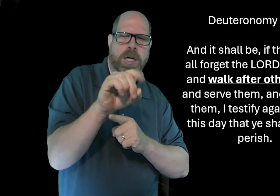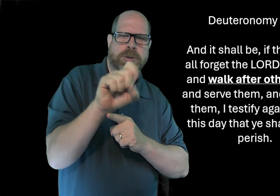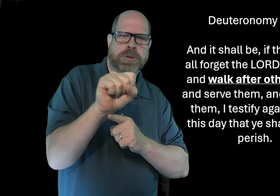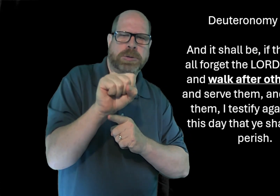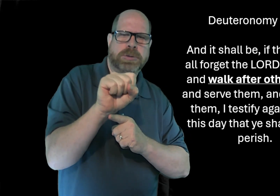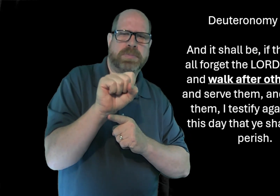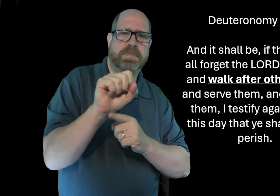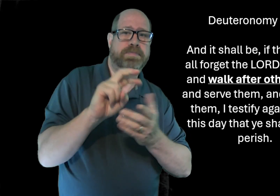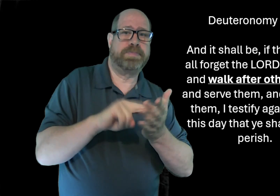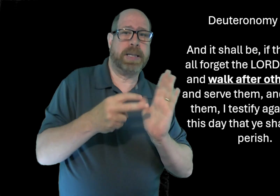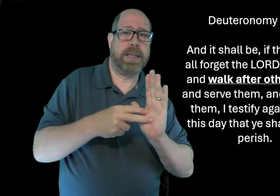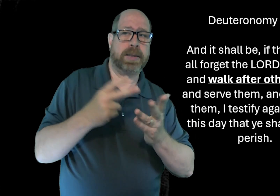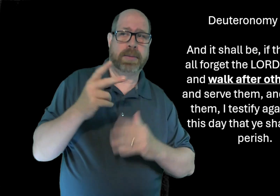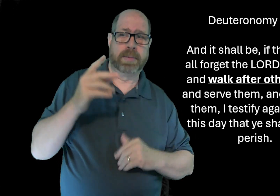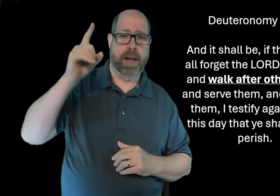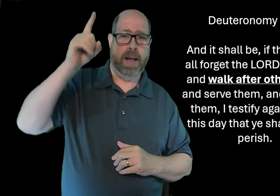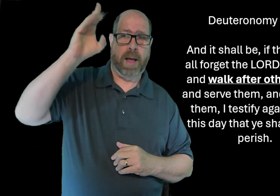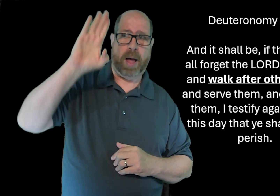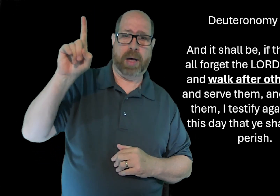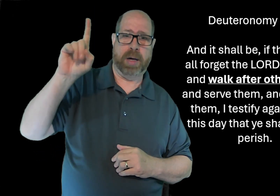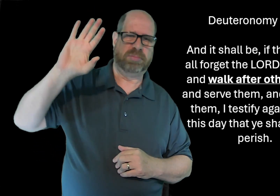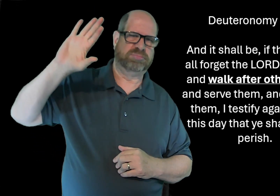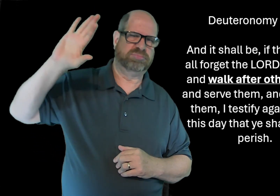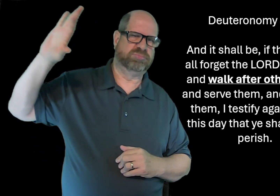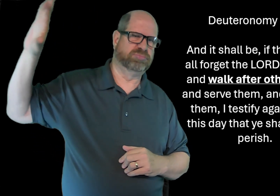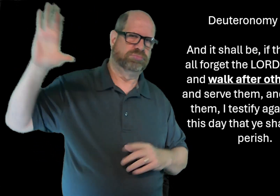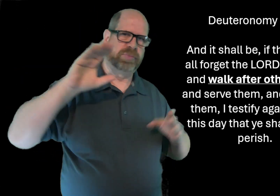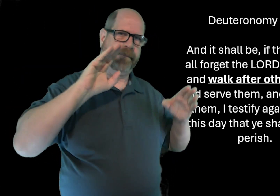God says, do not walk with false gods or idols.